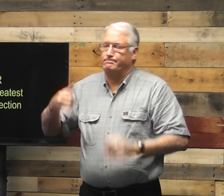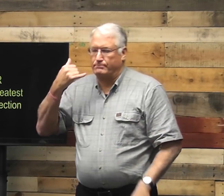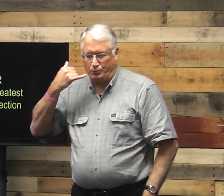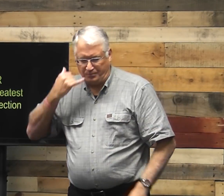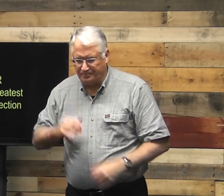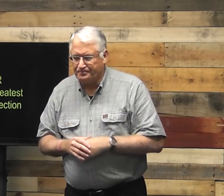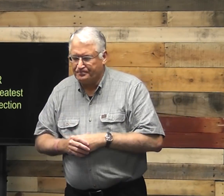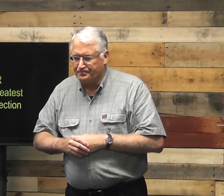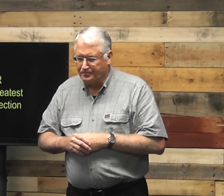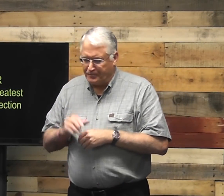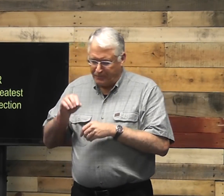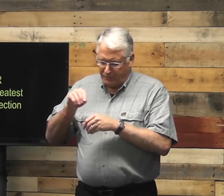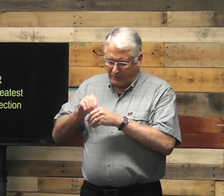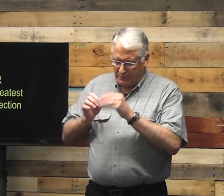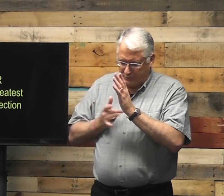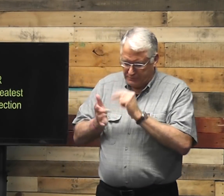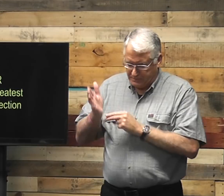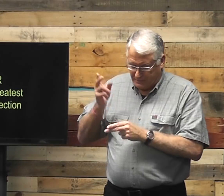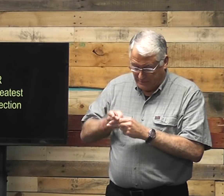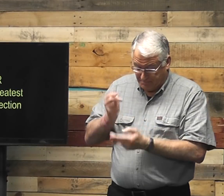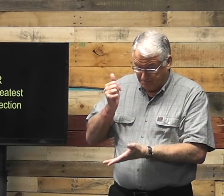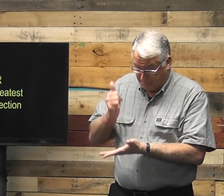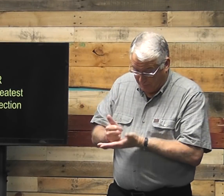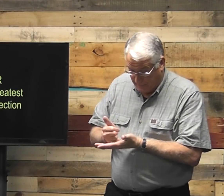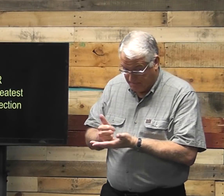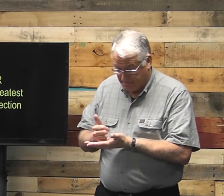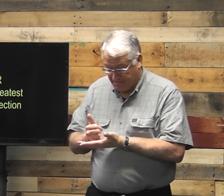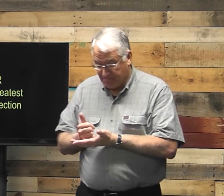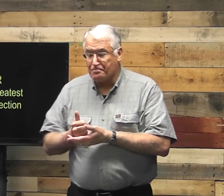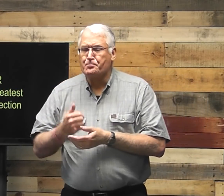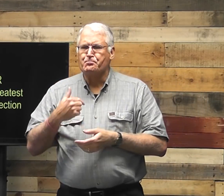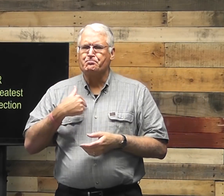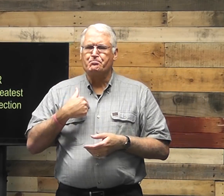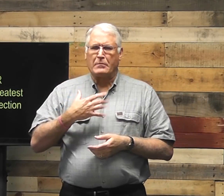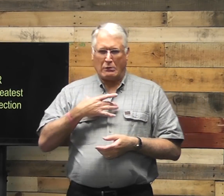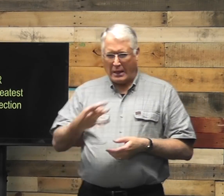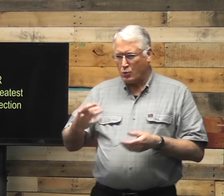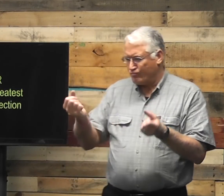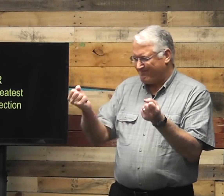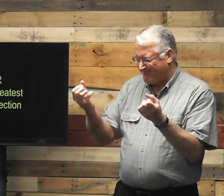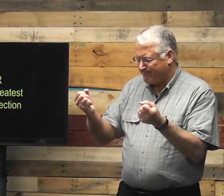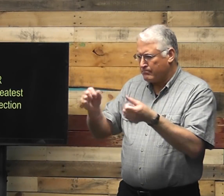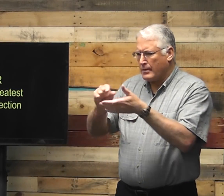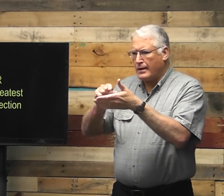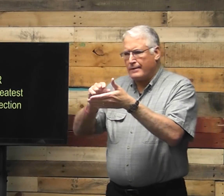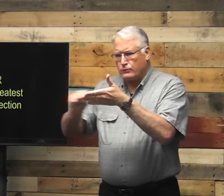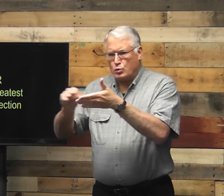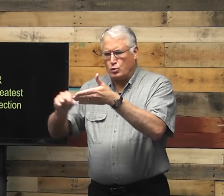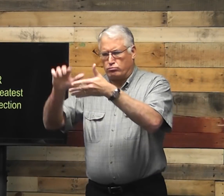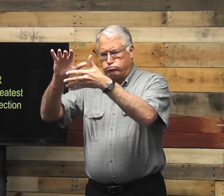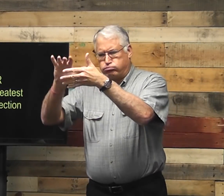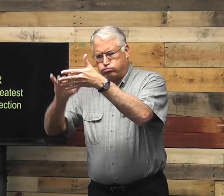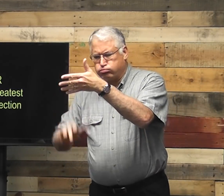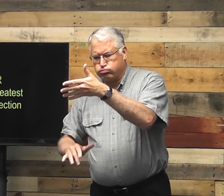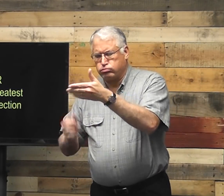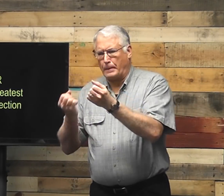how much more important it is than our phones. In Jesus' name, amen. So I'm going to sign these scripture verses.